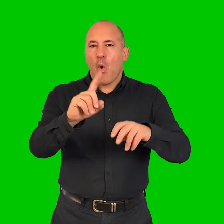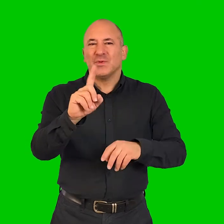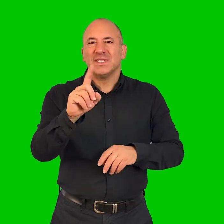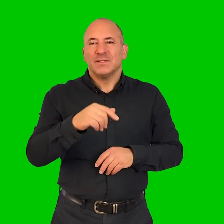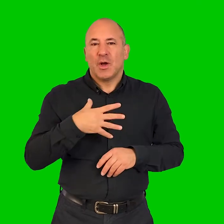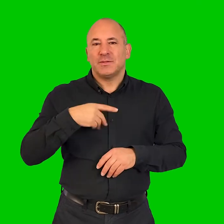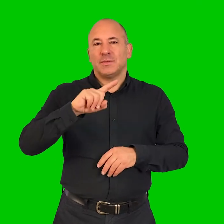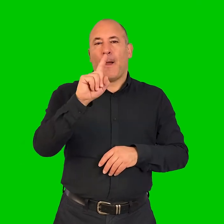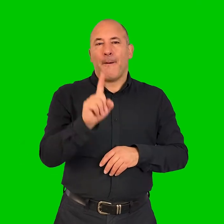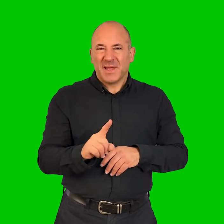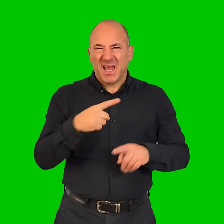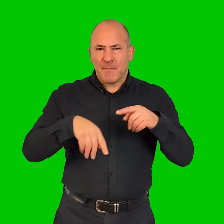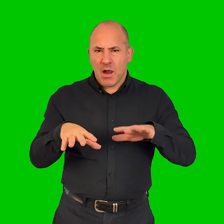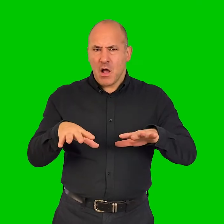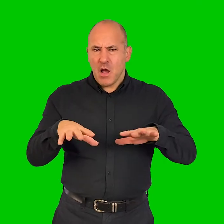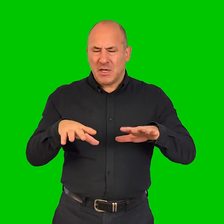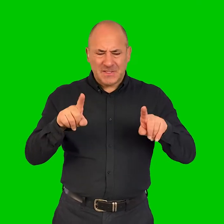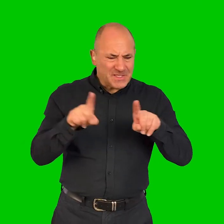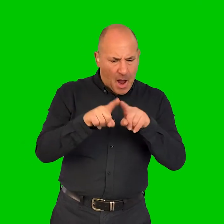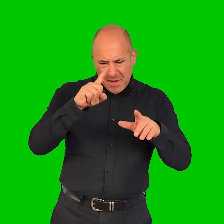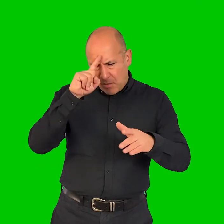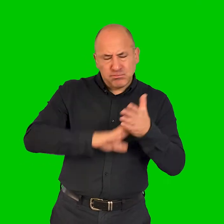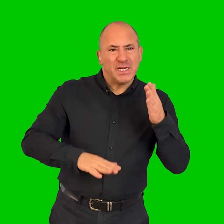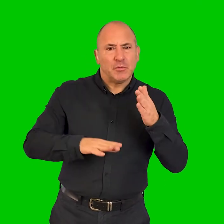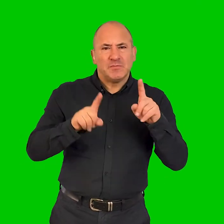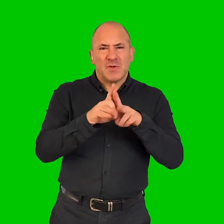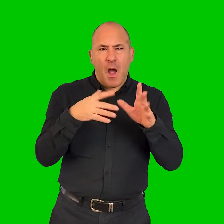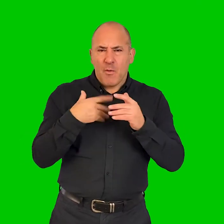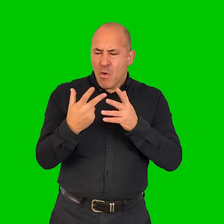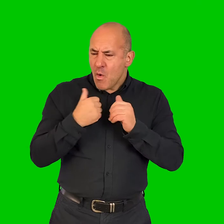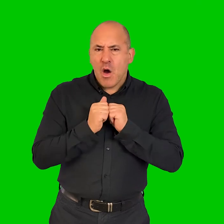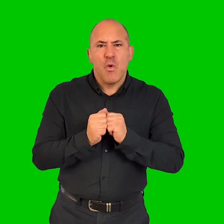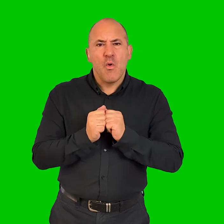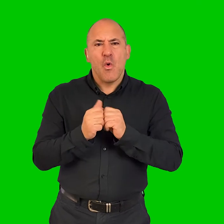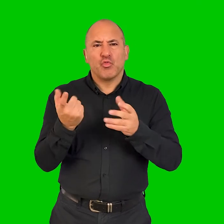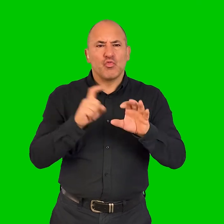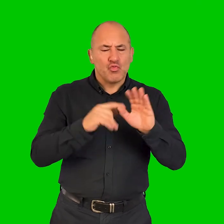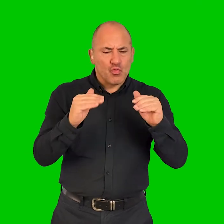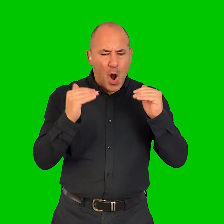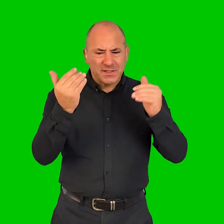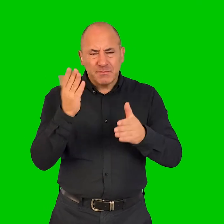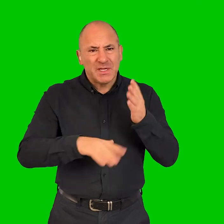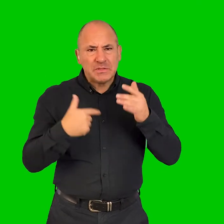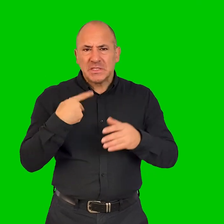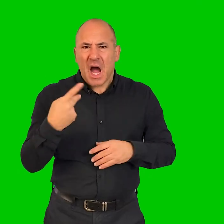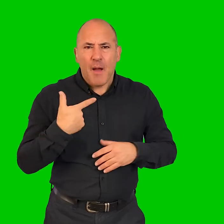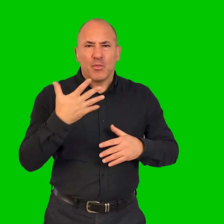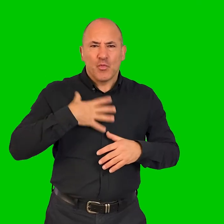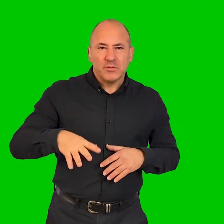and what I'm exploring going forward is allowing people to have the same value of experience and so the same quality